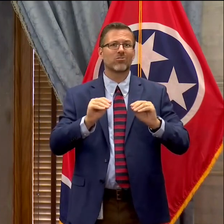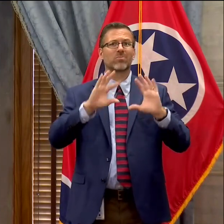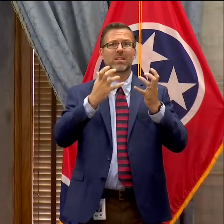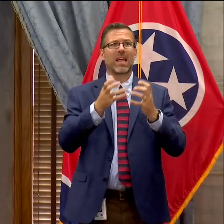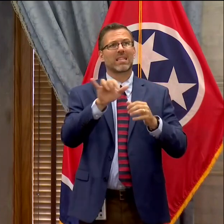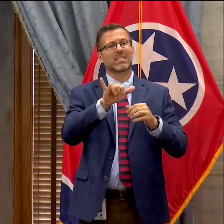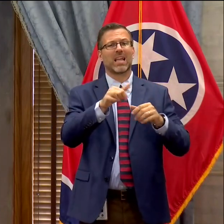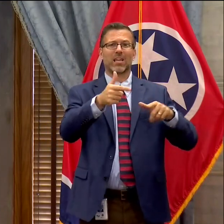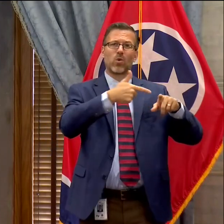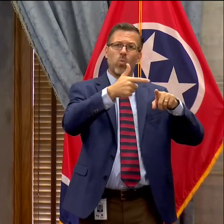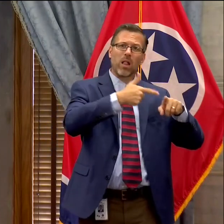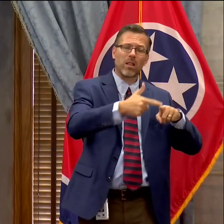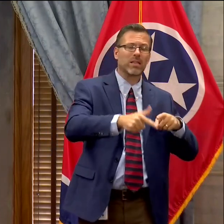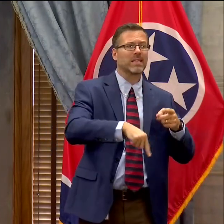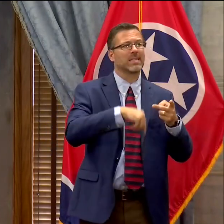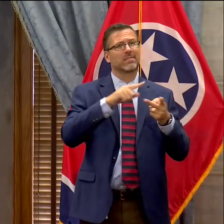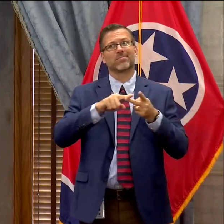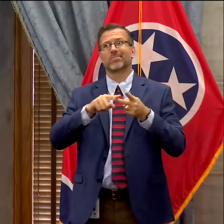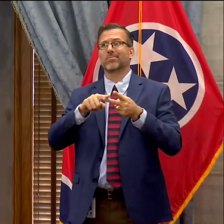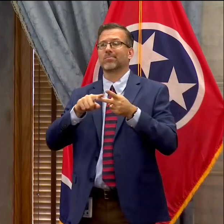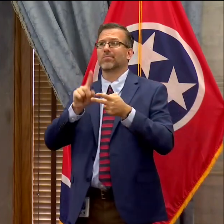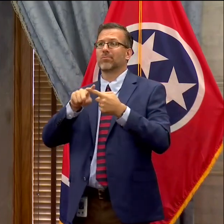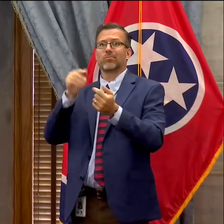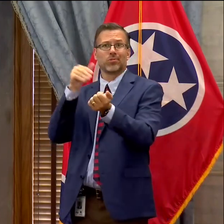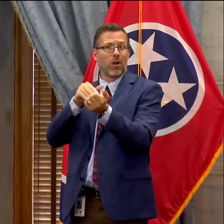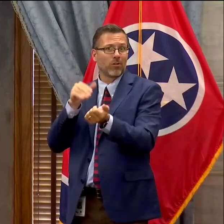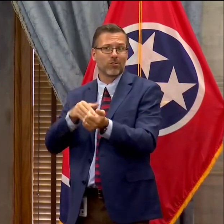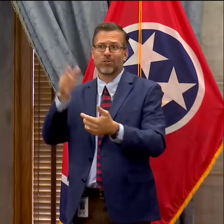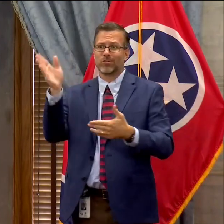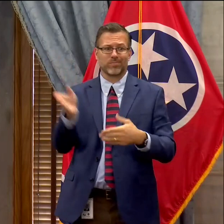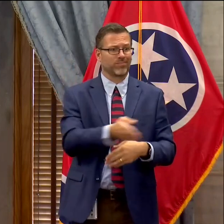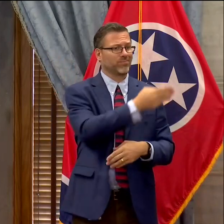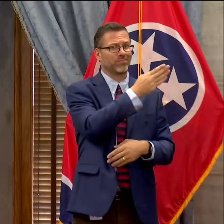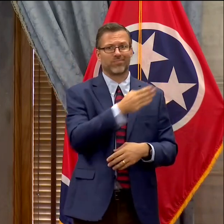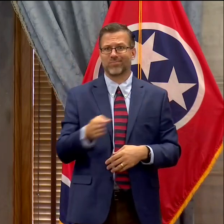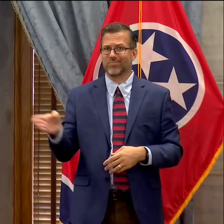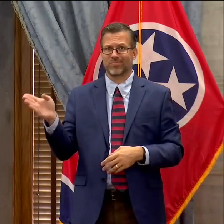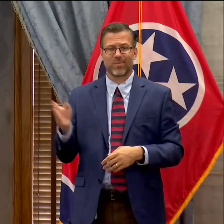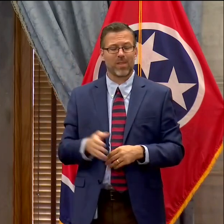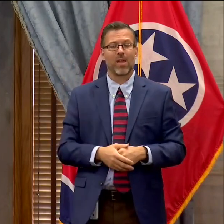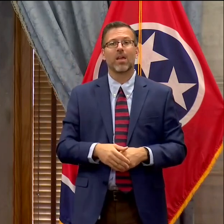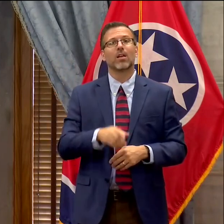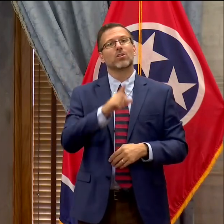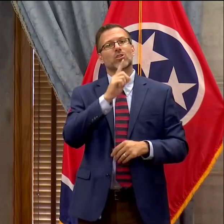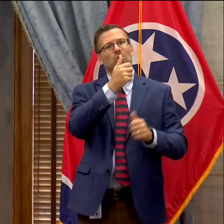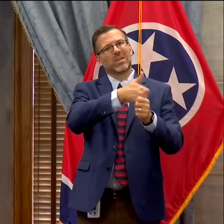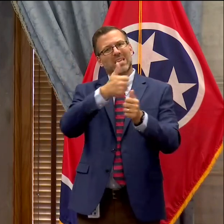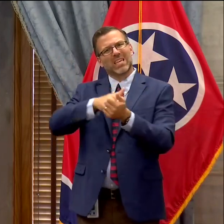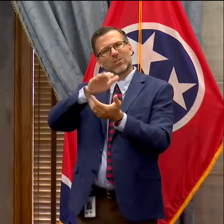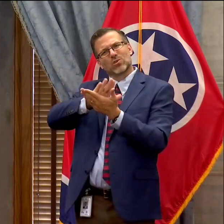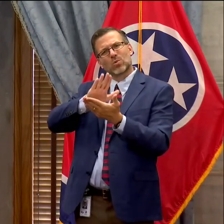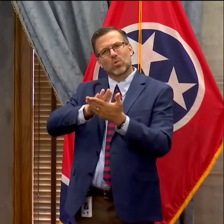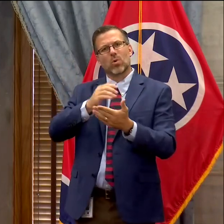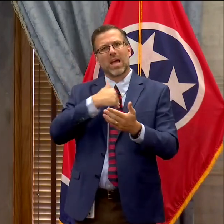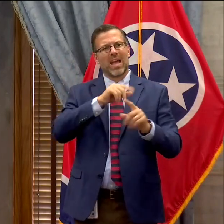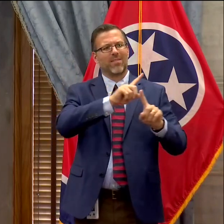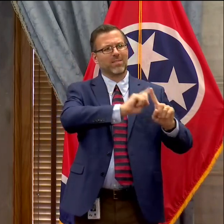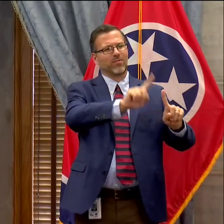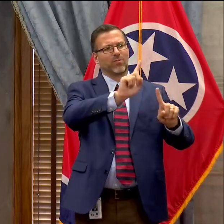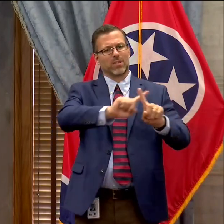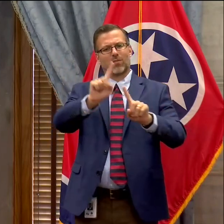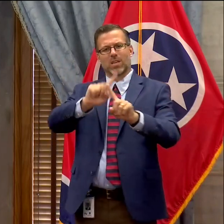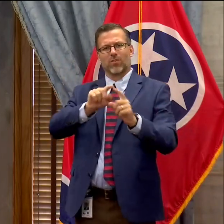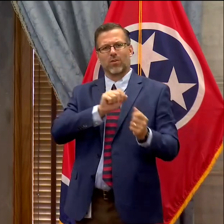think you're going to see each campus taking a very appropriate, different approach depending on the circumstance. And for that reason, we thought it was important today to hear